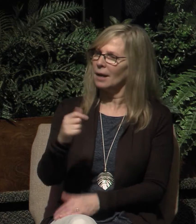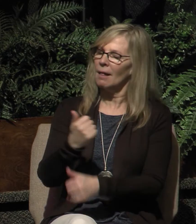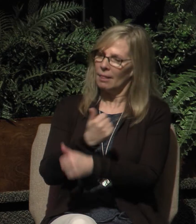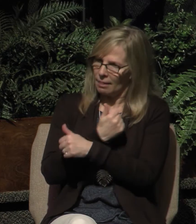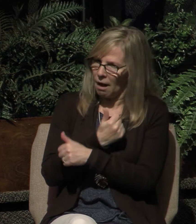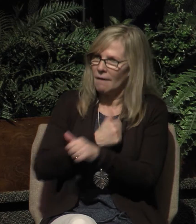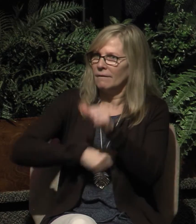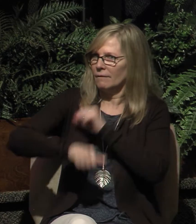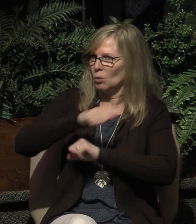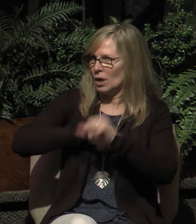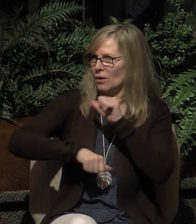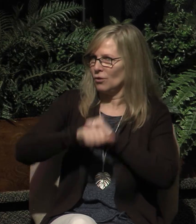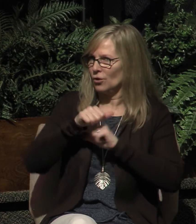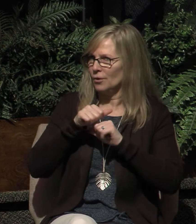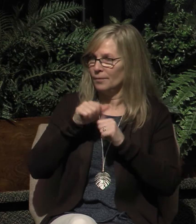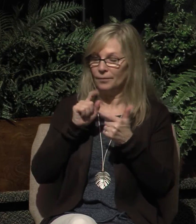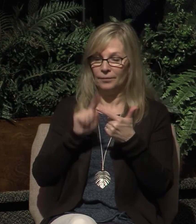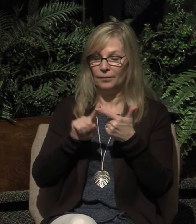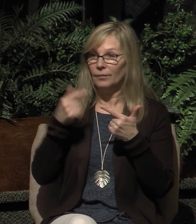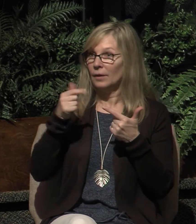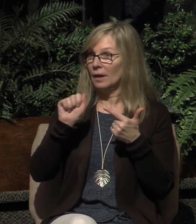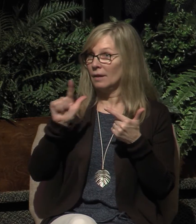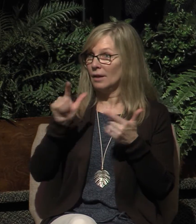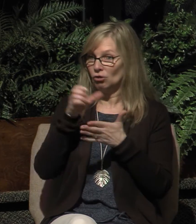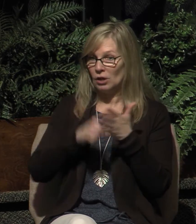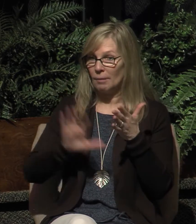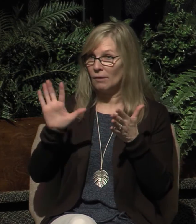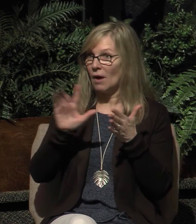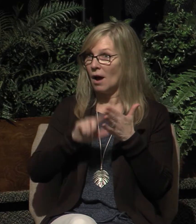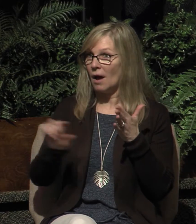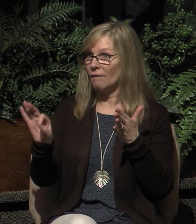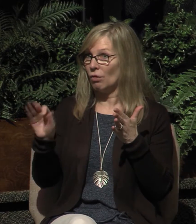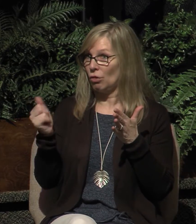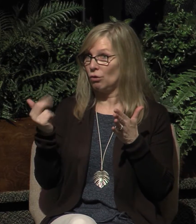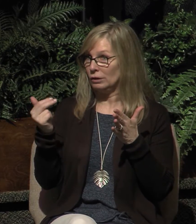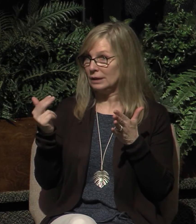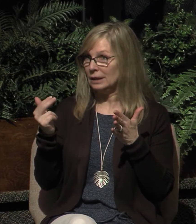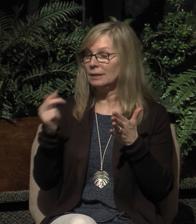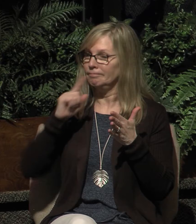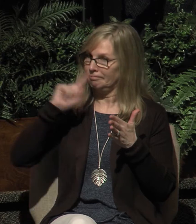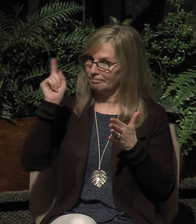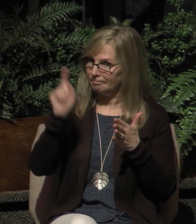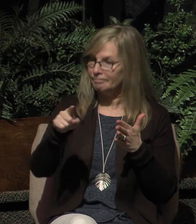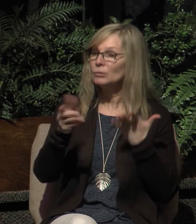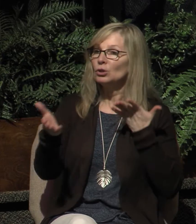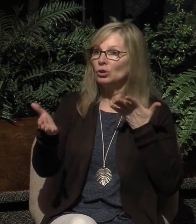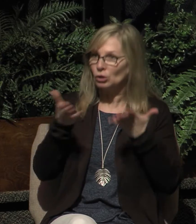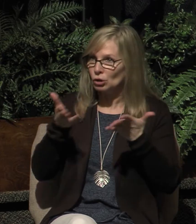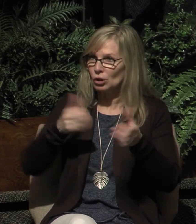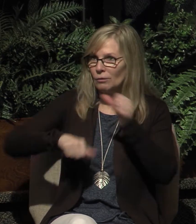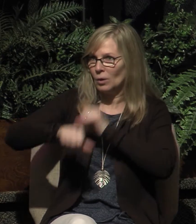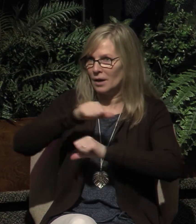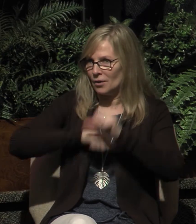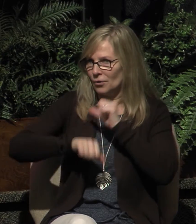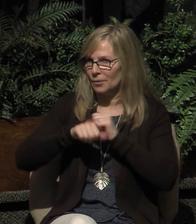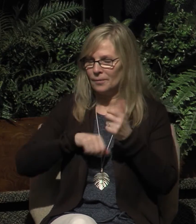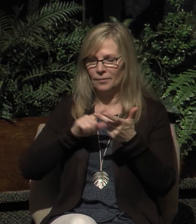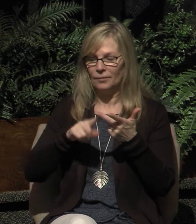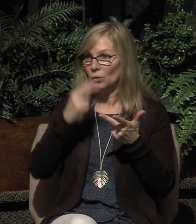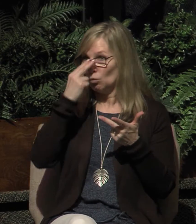one another. Galatians 5, 13 tells us to serve one another. Romans 12, 10 says,